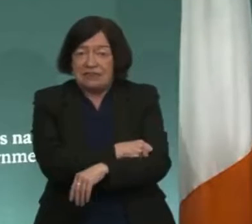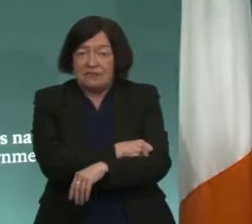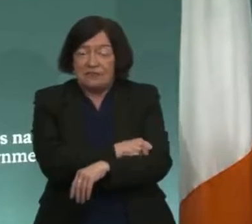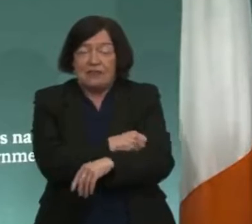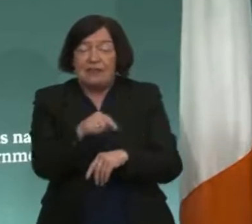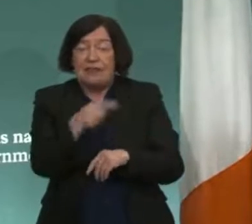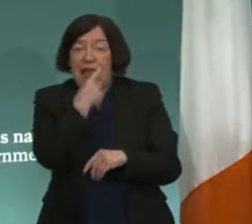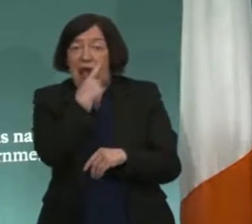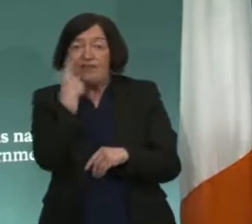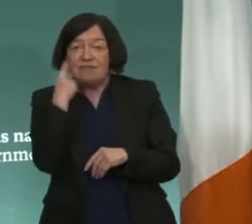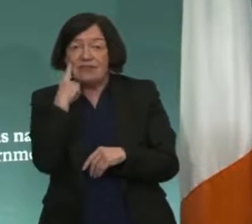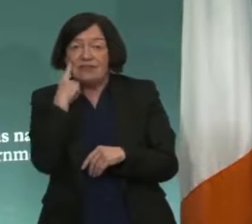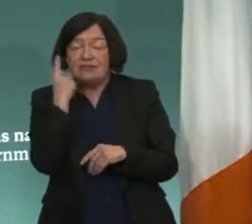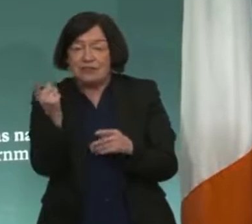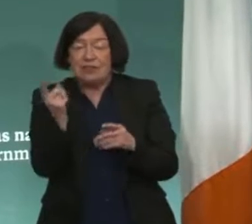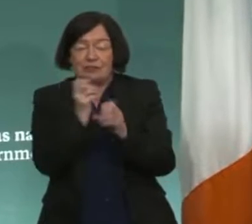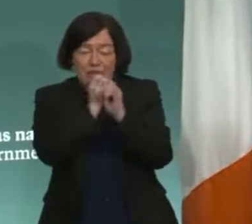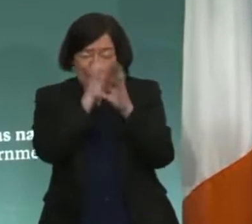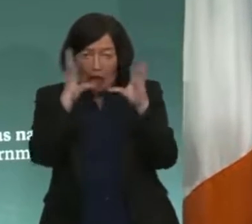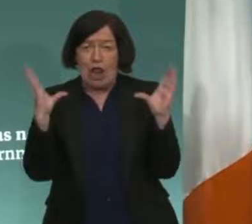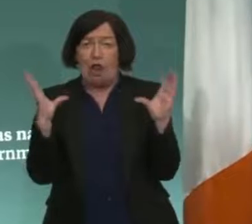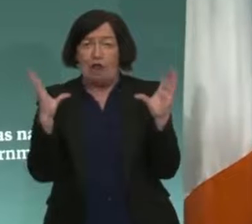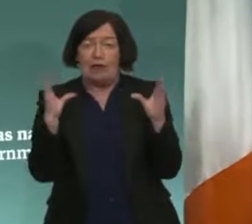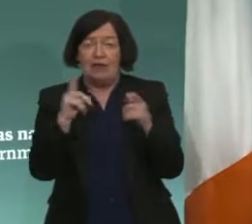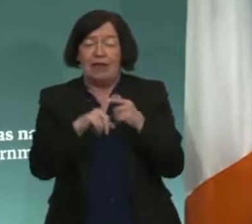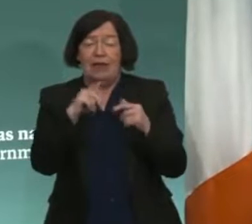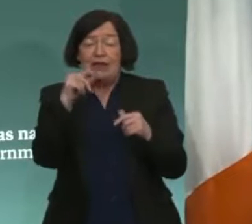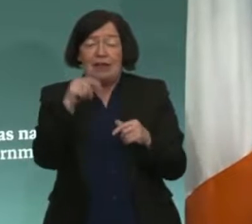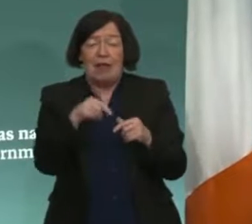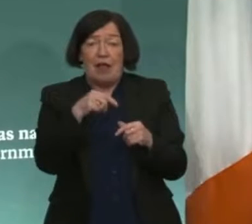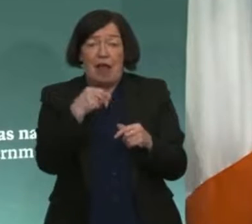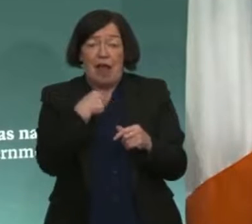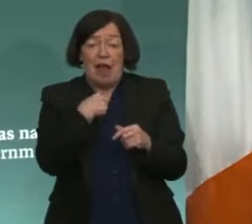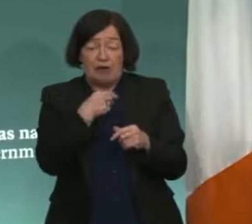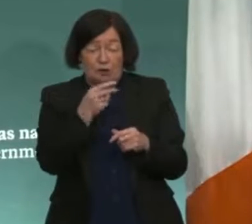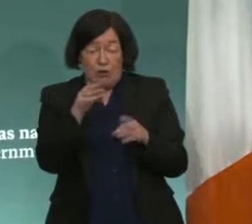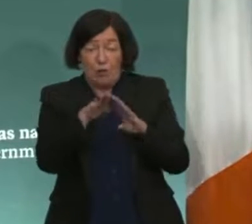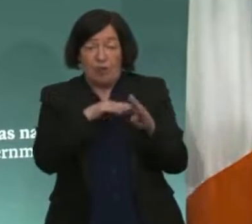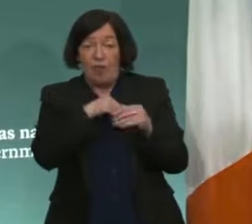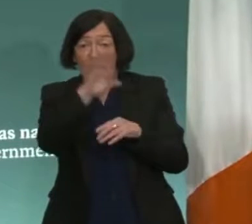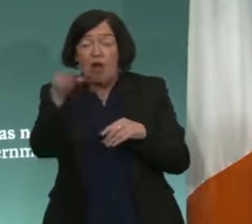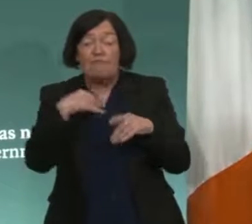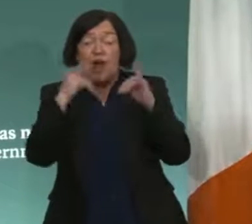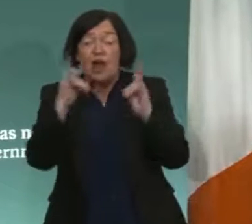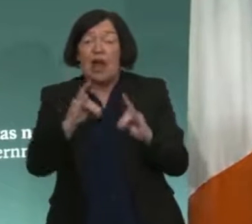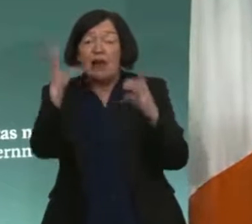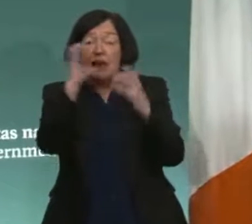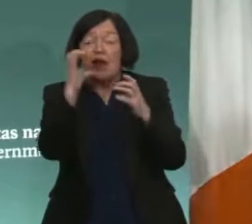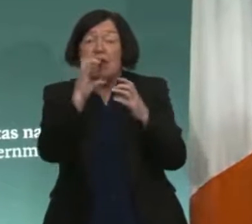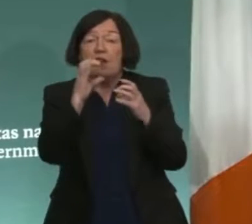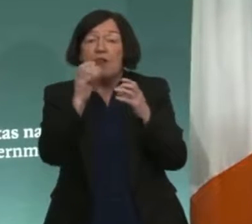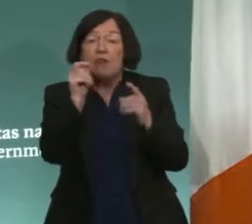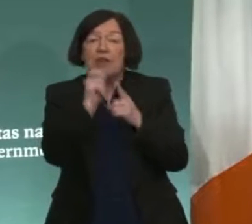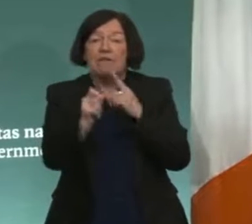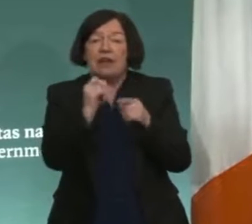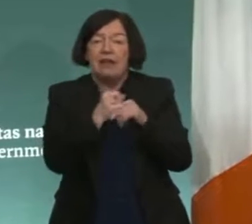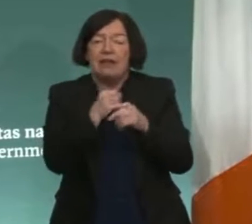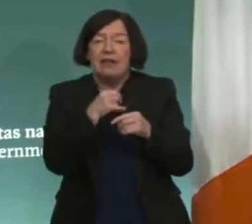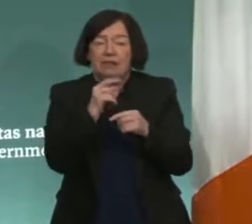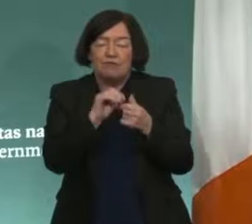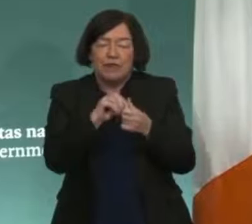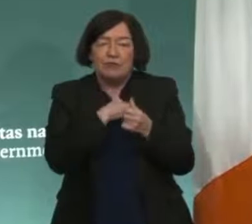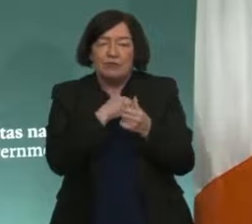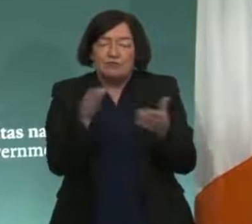The evidence is absolutely clear, and tonight I would join with all of our health care professionals in urging